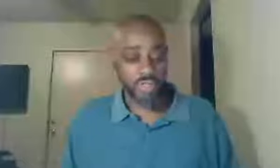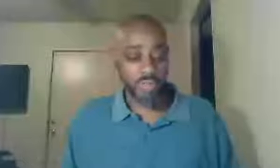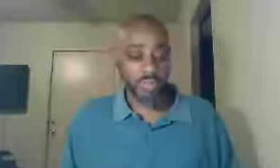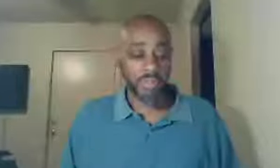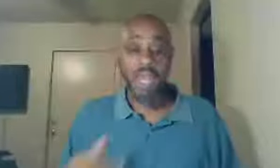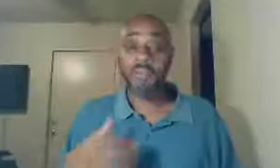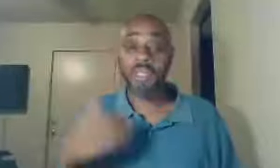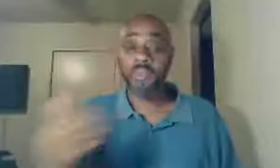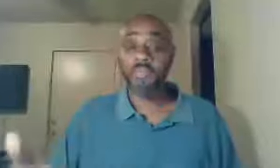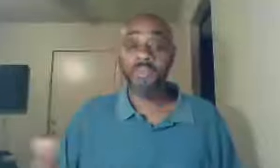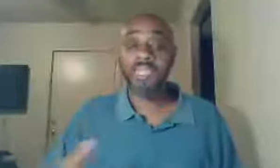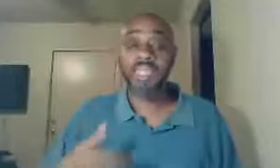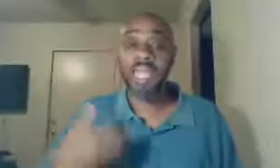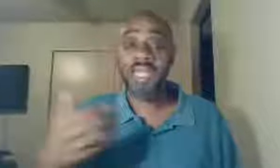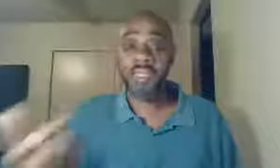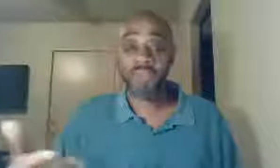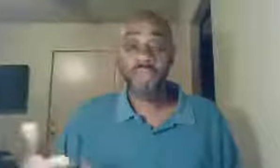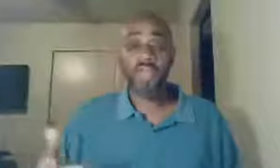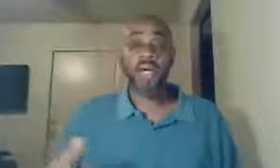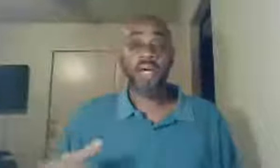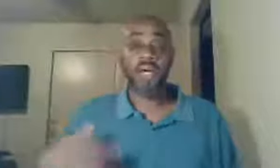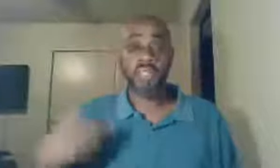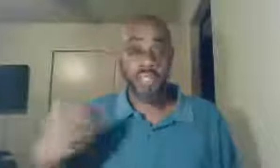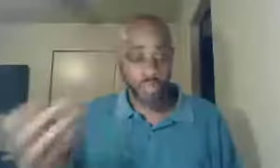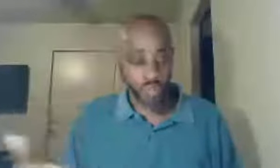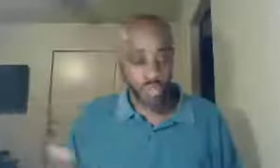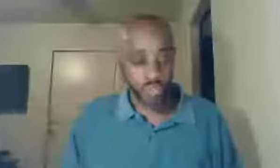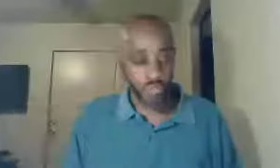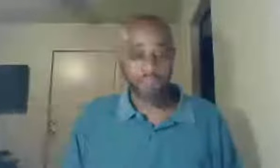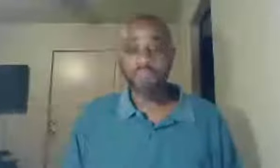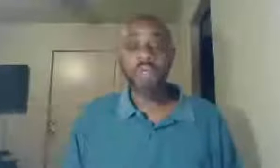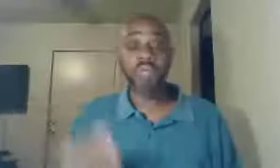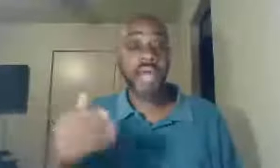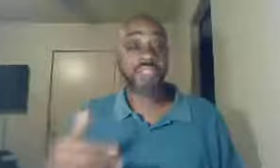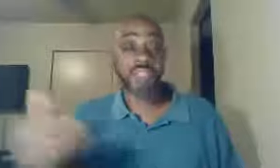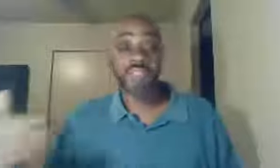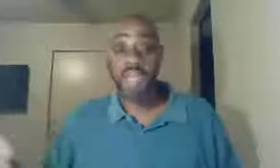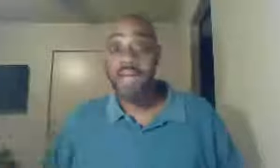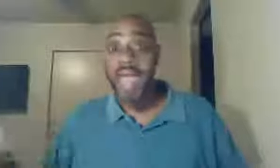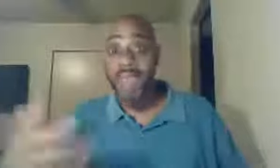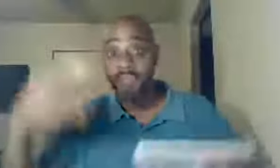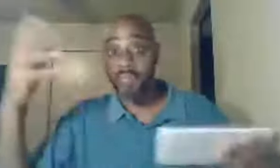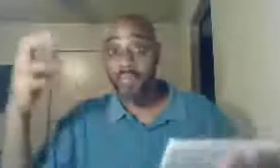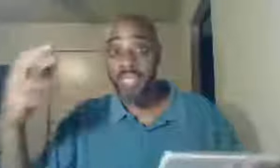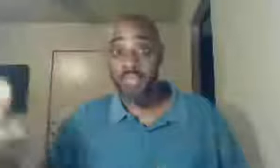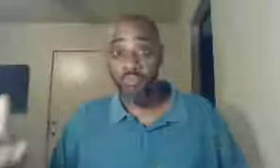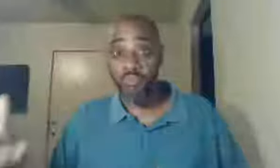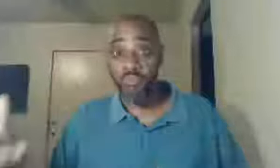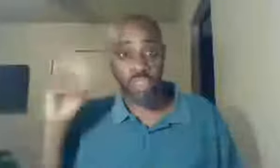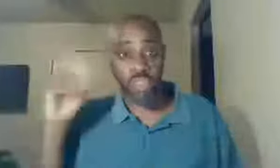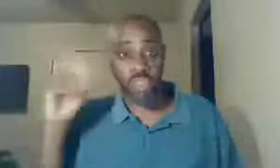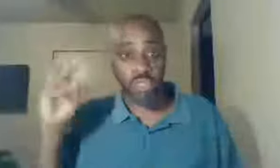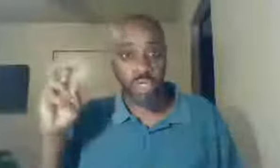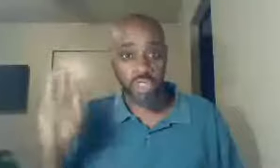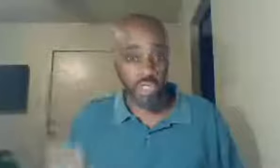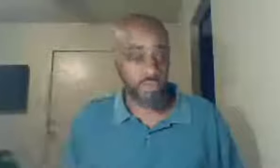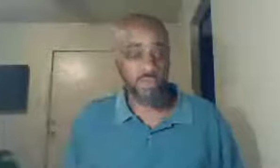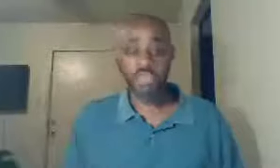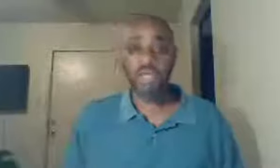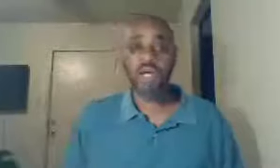to remember, how many people he gave communion to, not just there at the place of worship, the church as we call